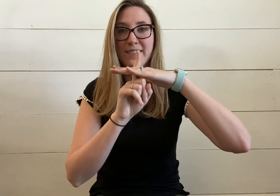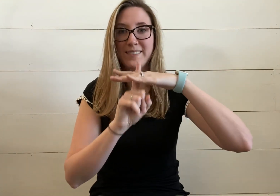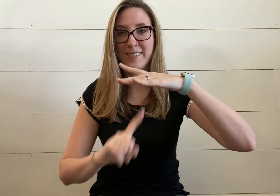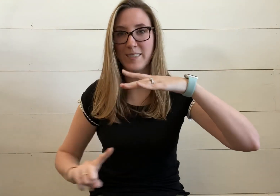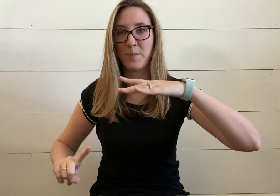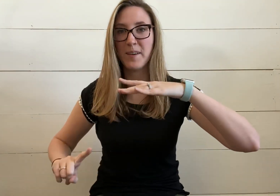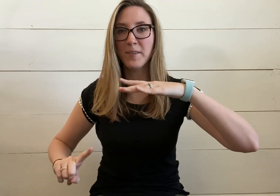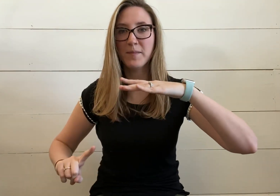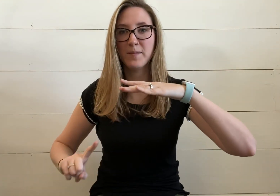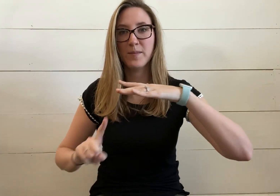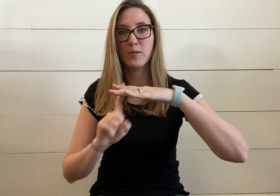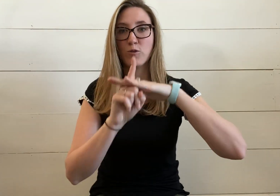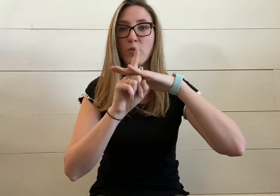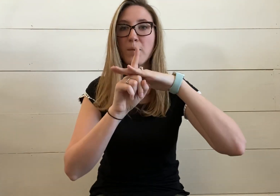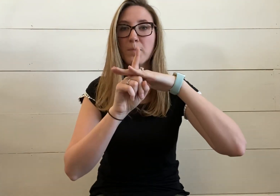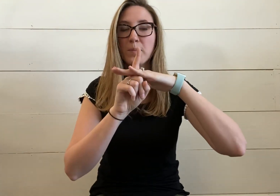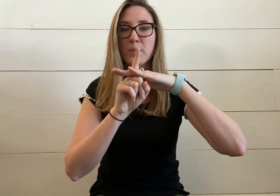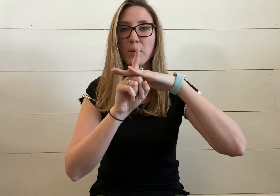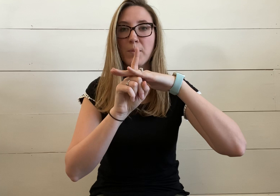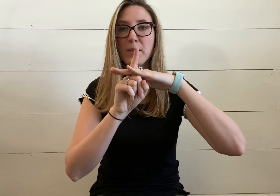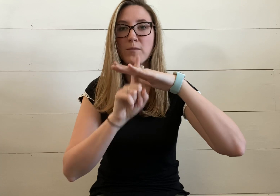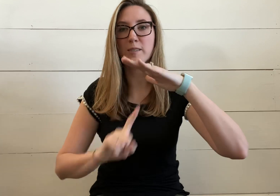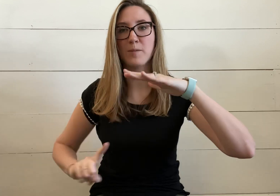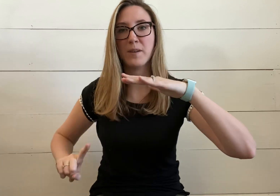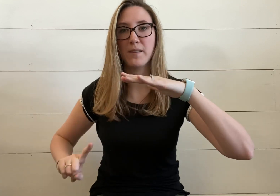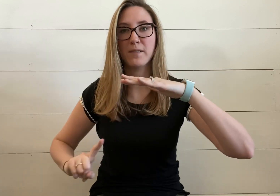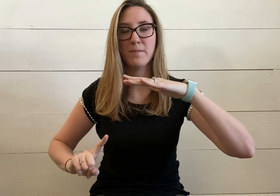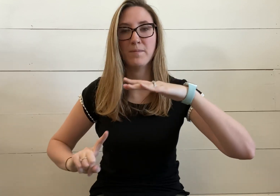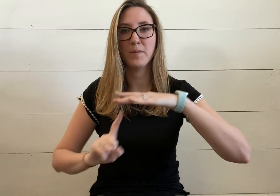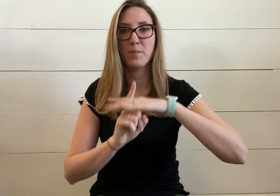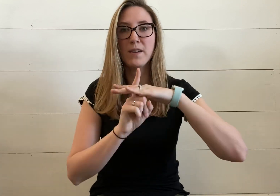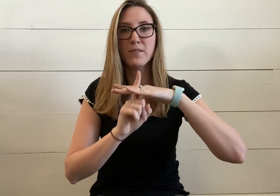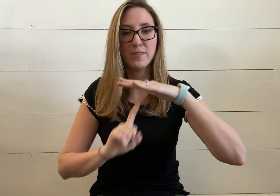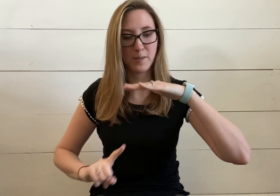disappear, so show up, appear, disappear, appear, disappear.